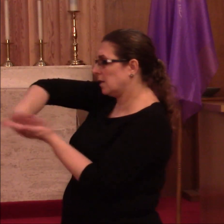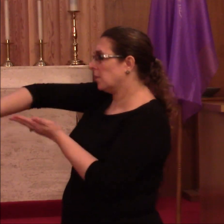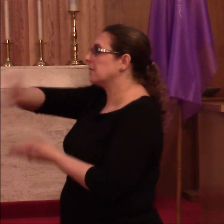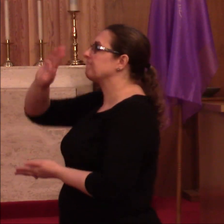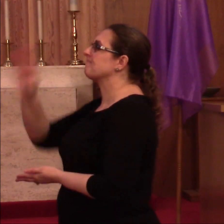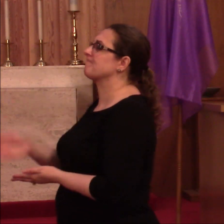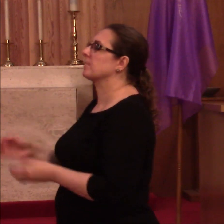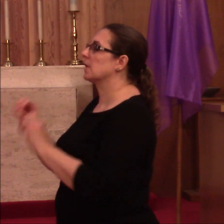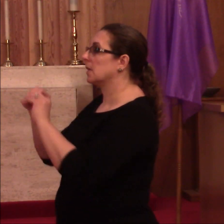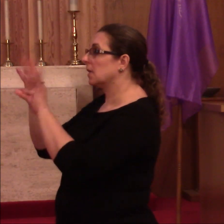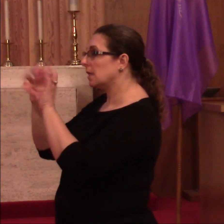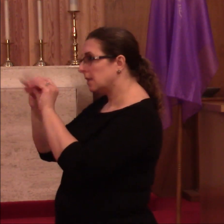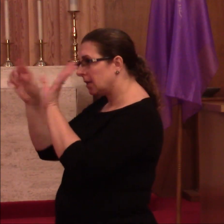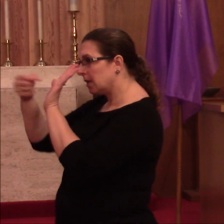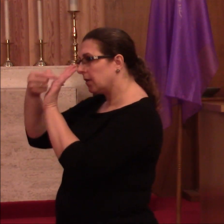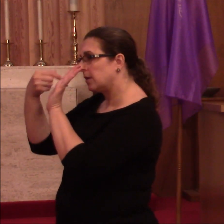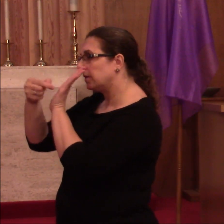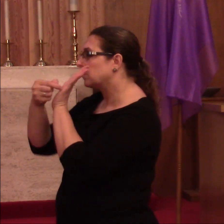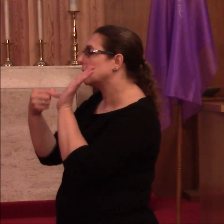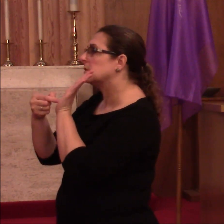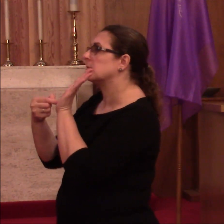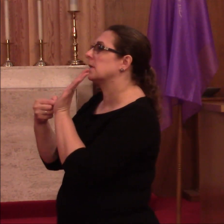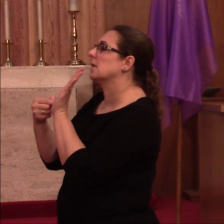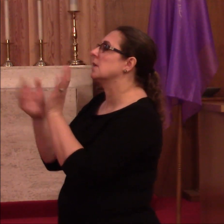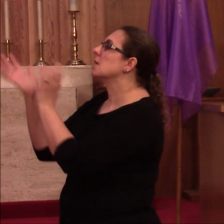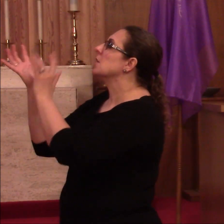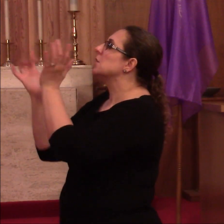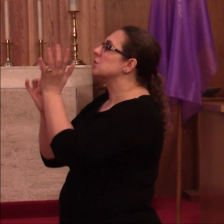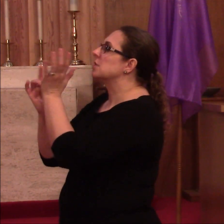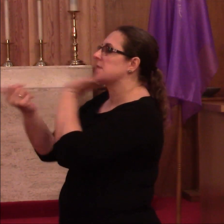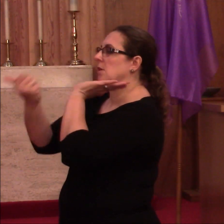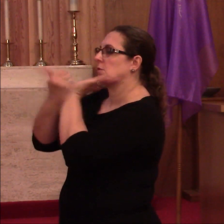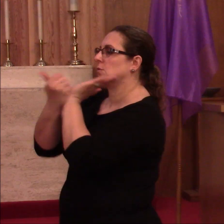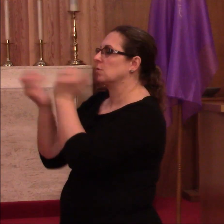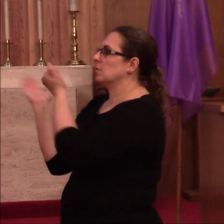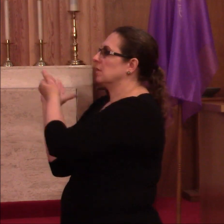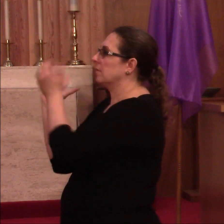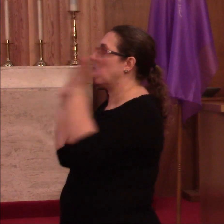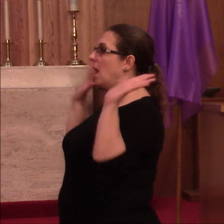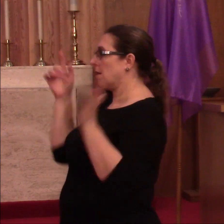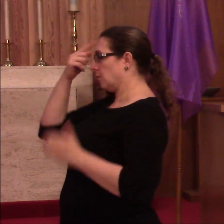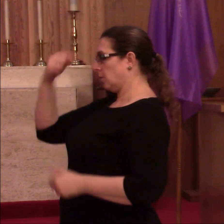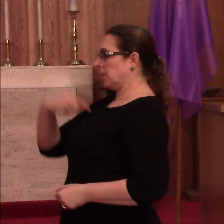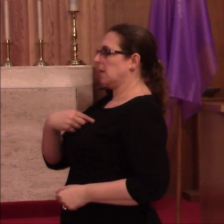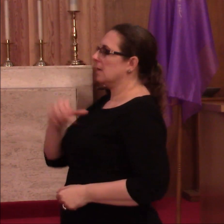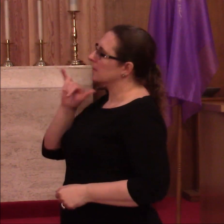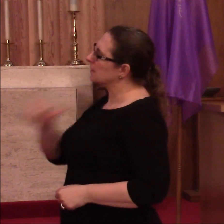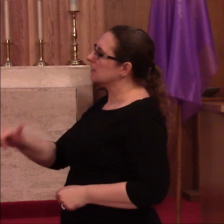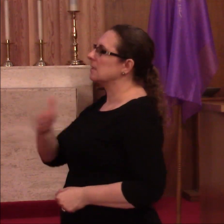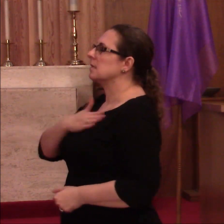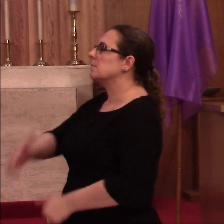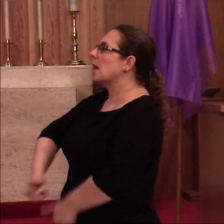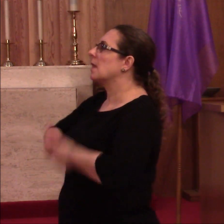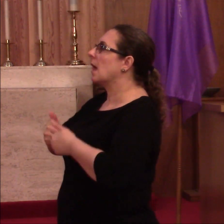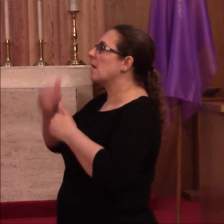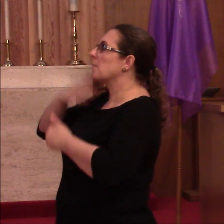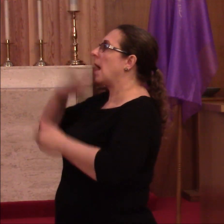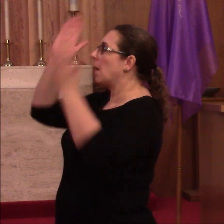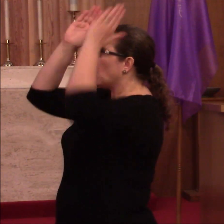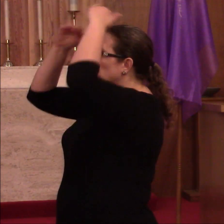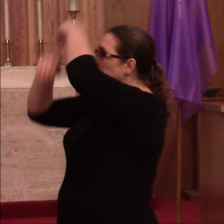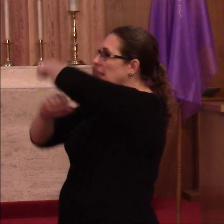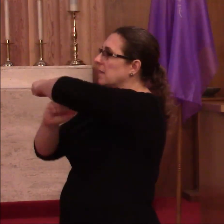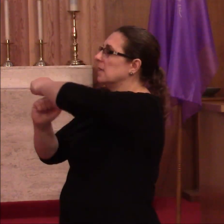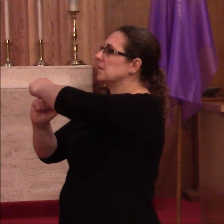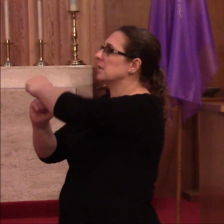work erase. Let the clear inscription be, Jesus crucified for me, is my life,